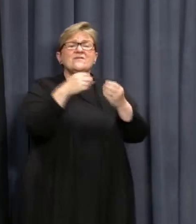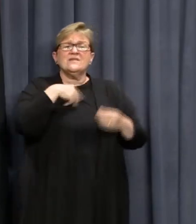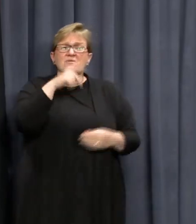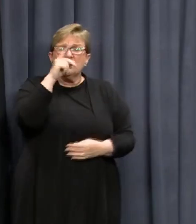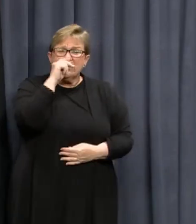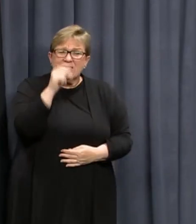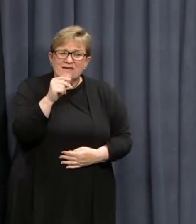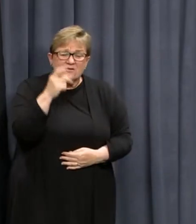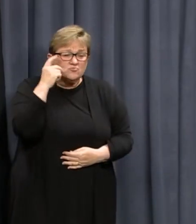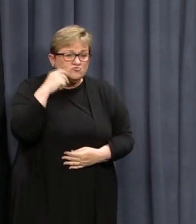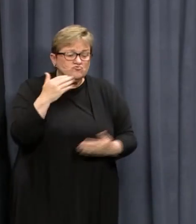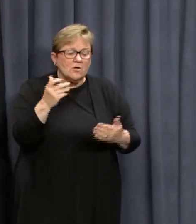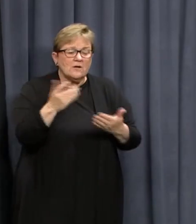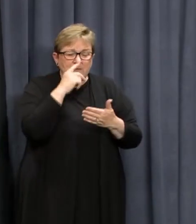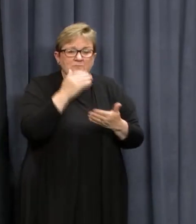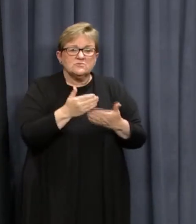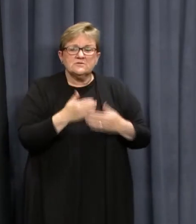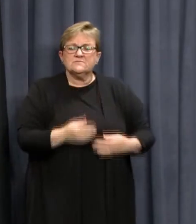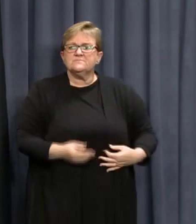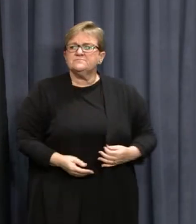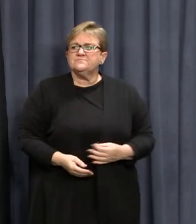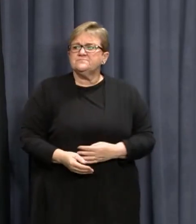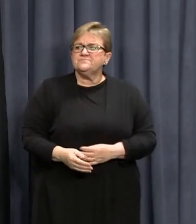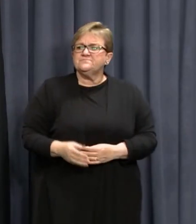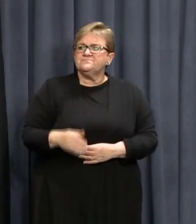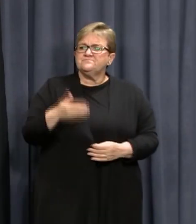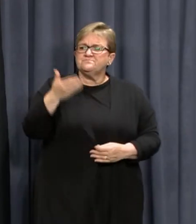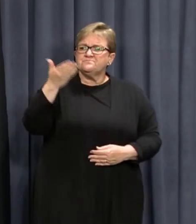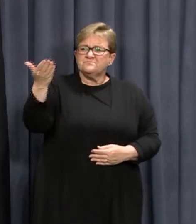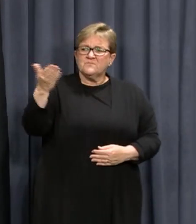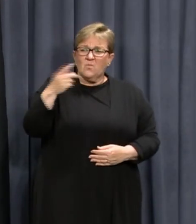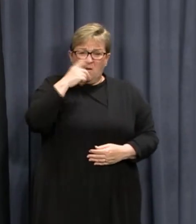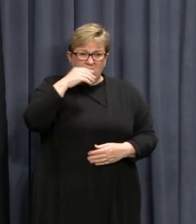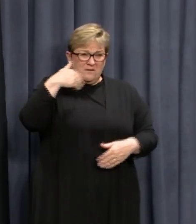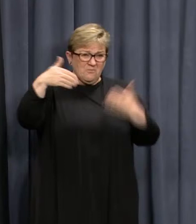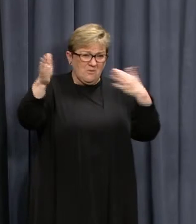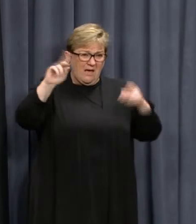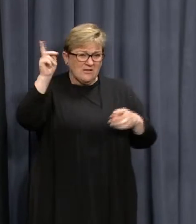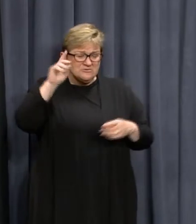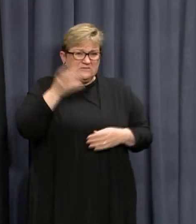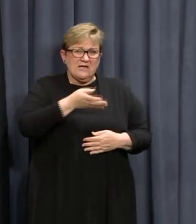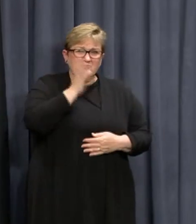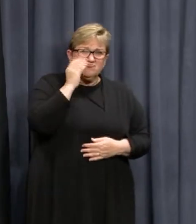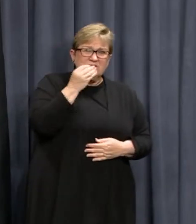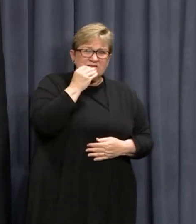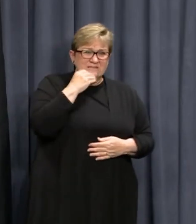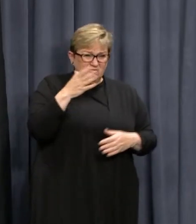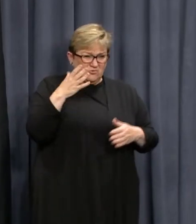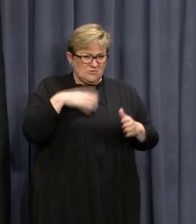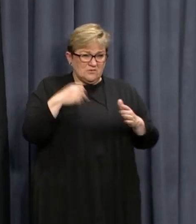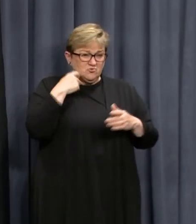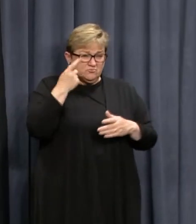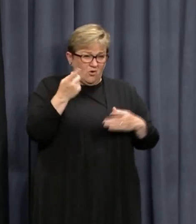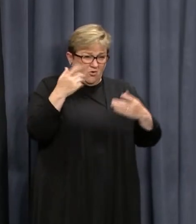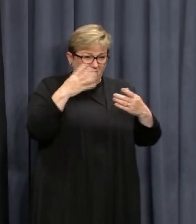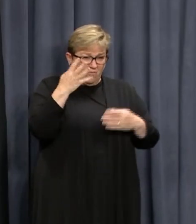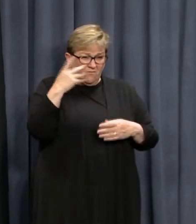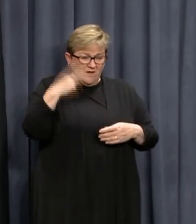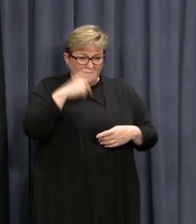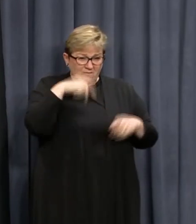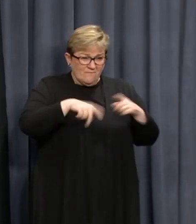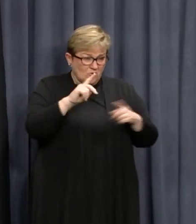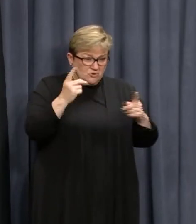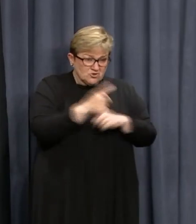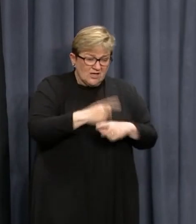can to try and keep people safe. Do any other restrictions need to change? People are doing that today, drinking, eating. There's 45,000 football tomorrow.